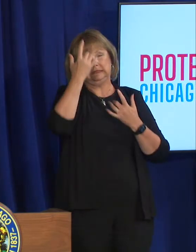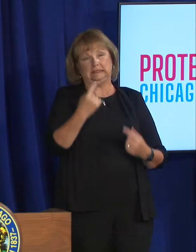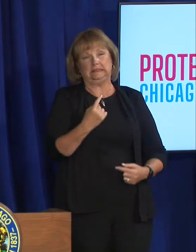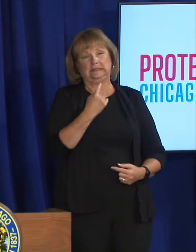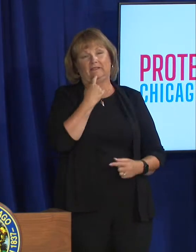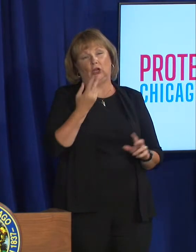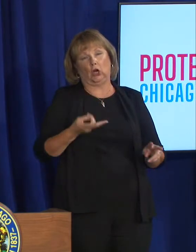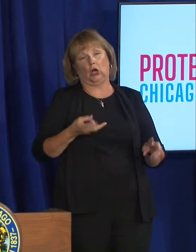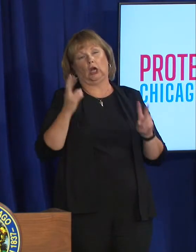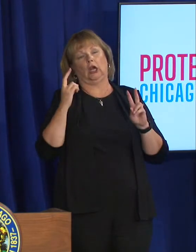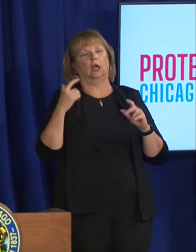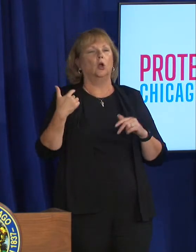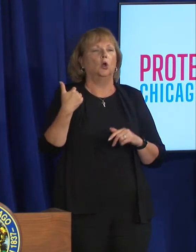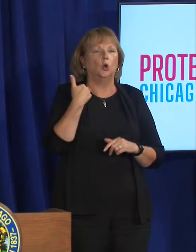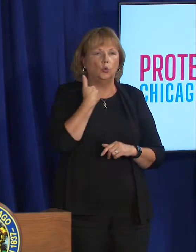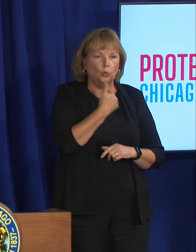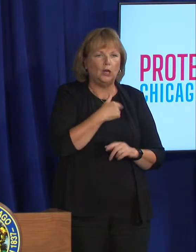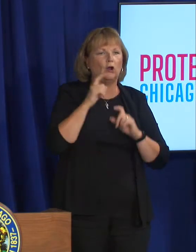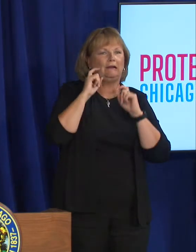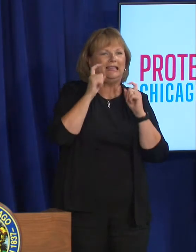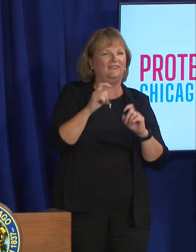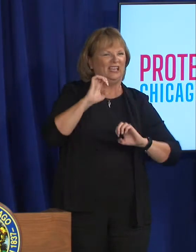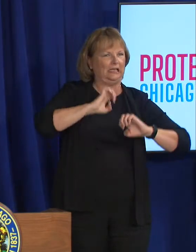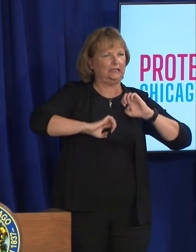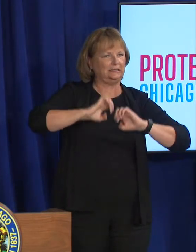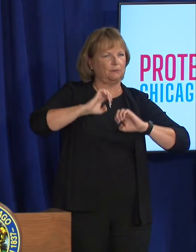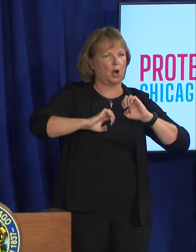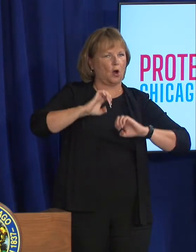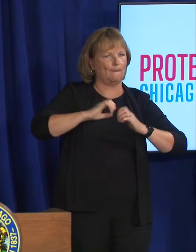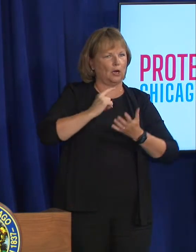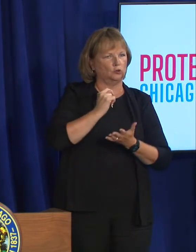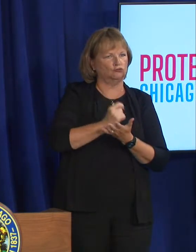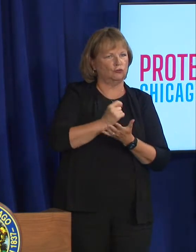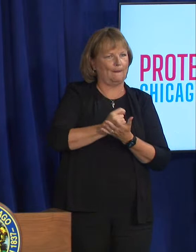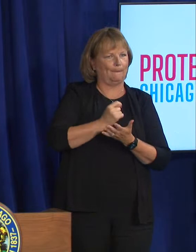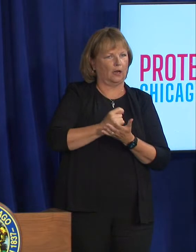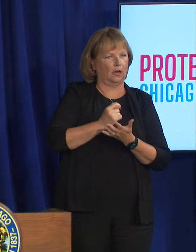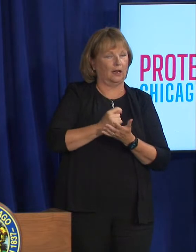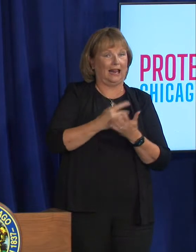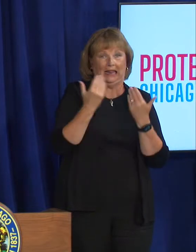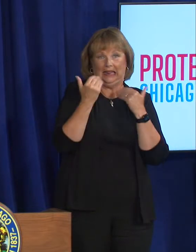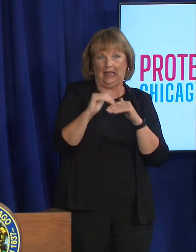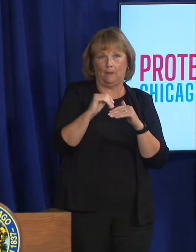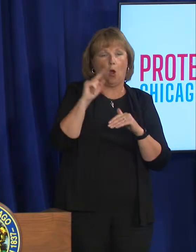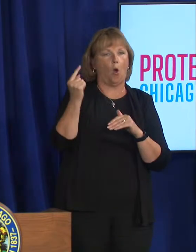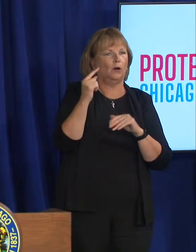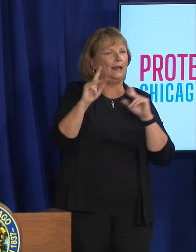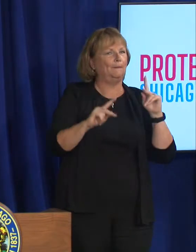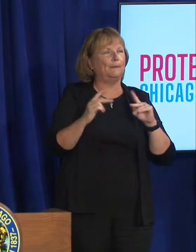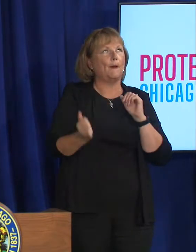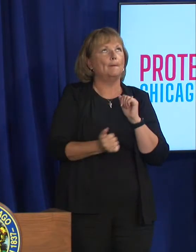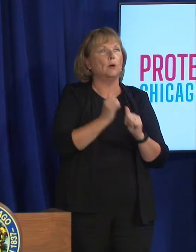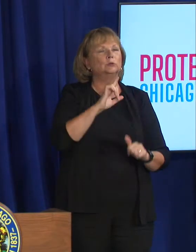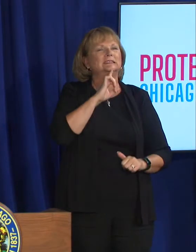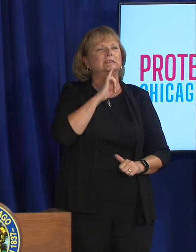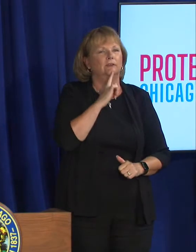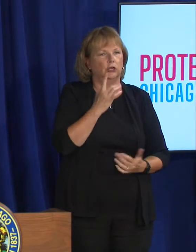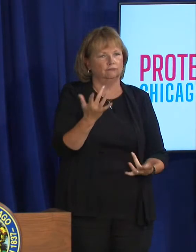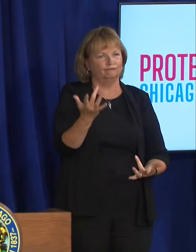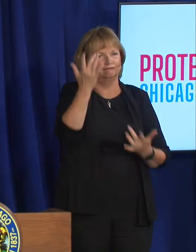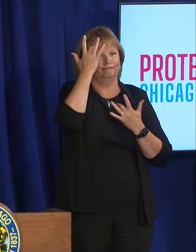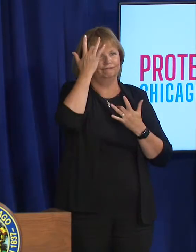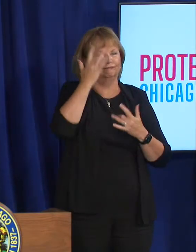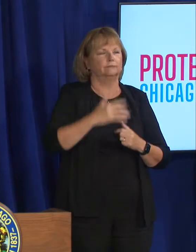are administering the experimental treatment which has been limited only for folks that have the most severe symptoms.